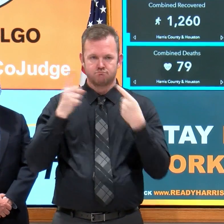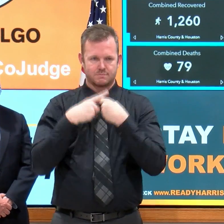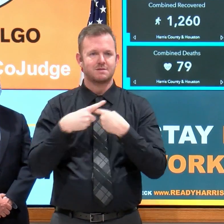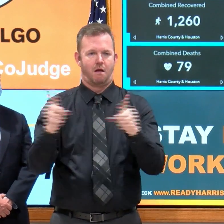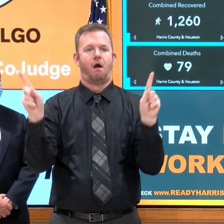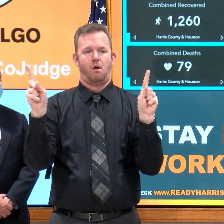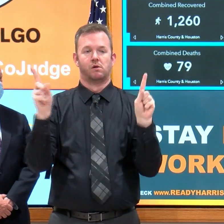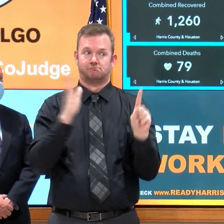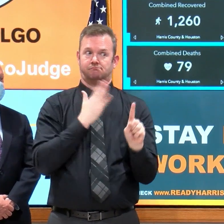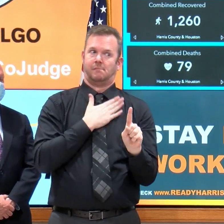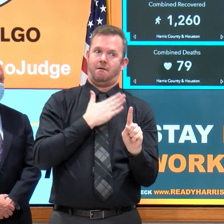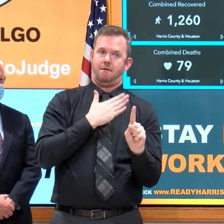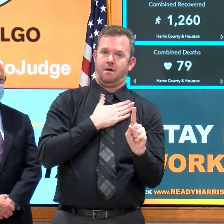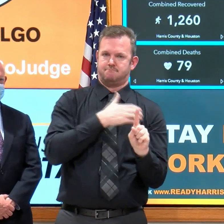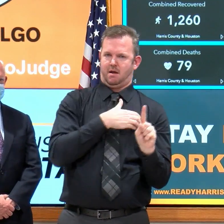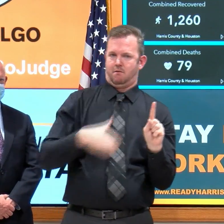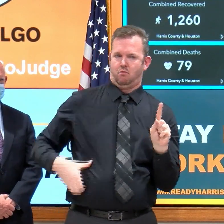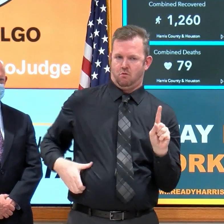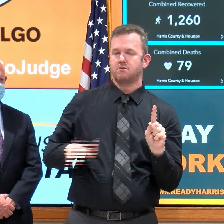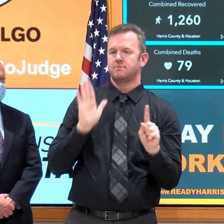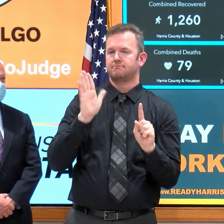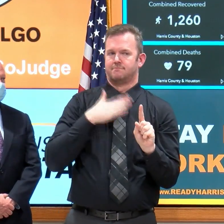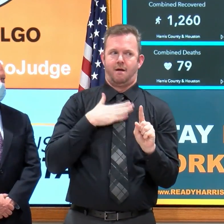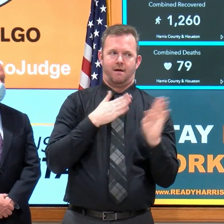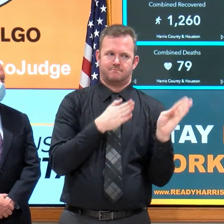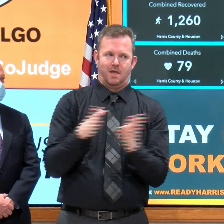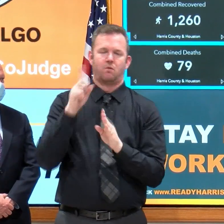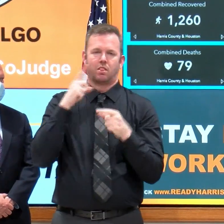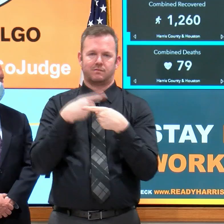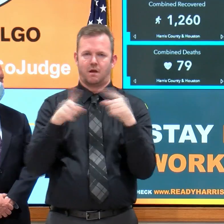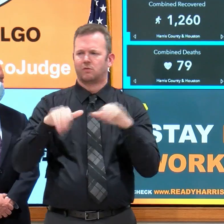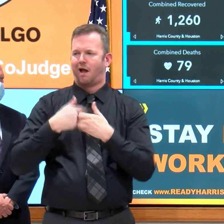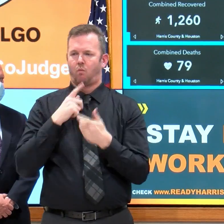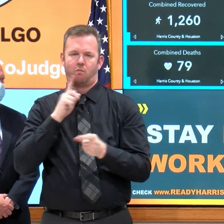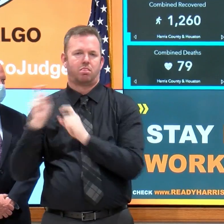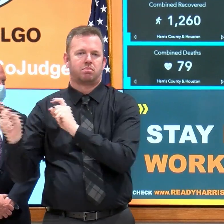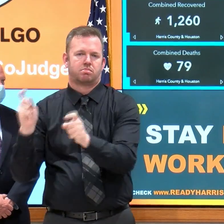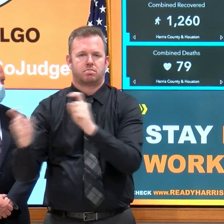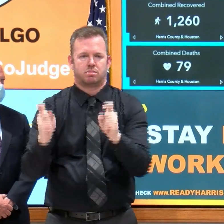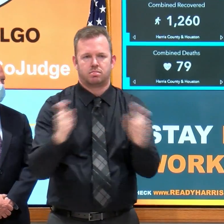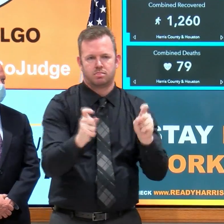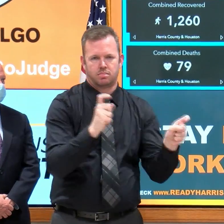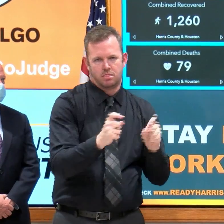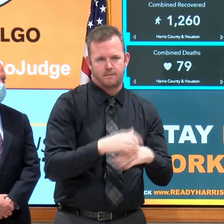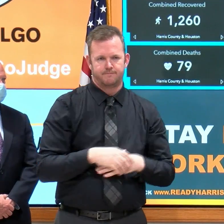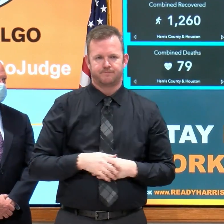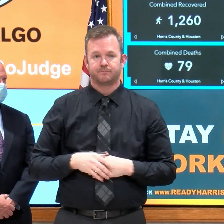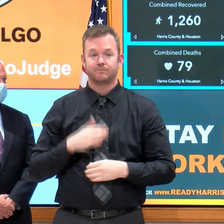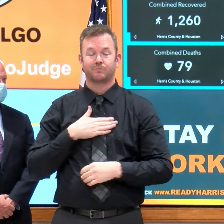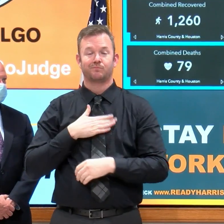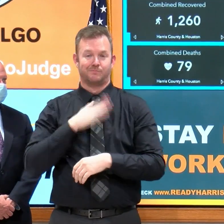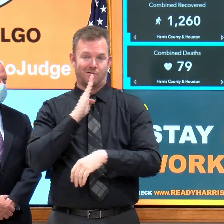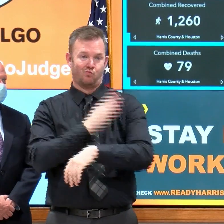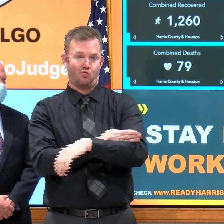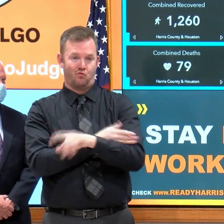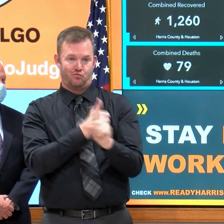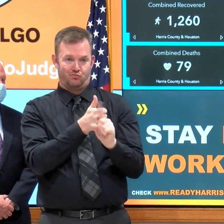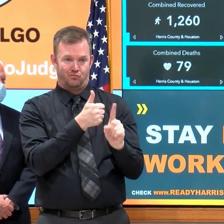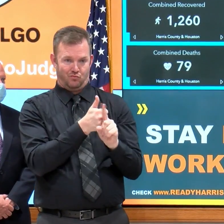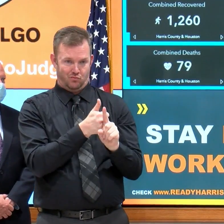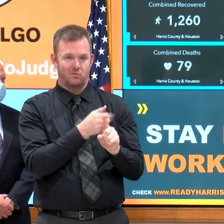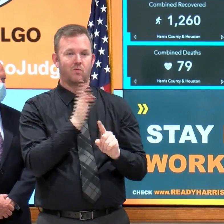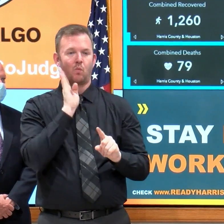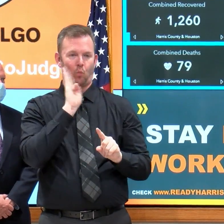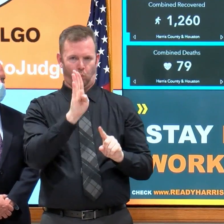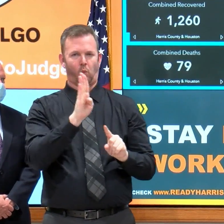a number of them. My daughter, Ashley Tamara Judge, is leading an effort with Lone Star